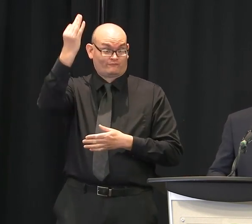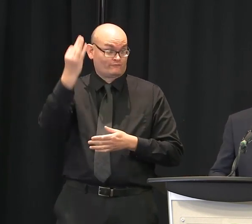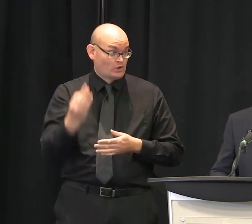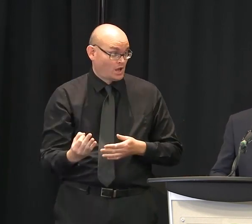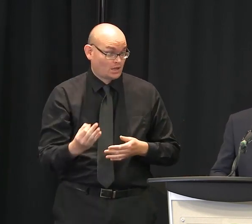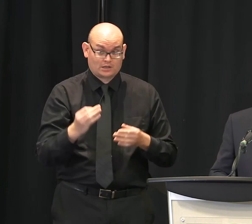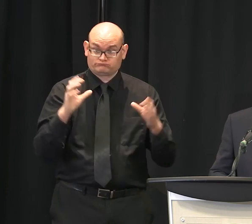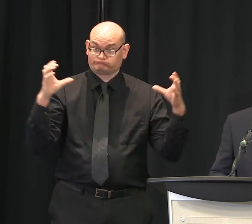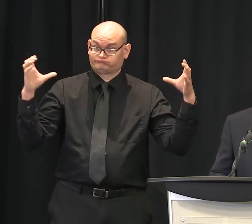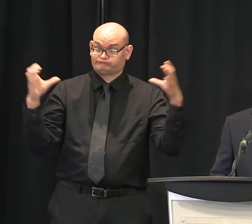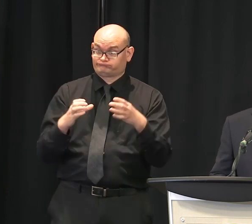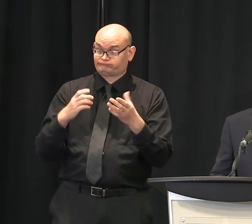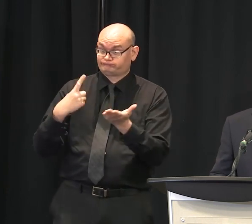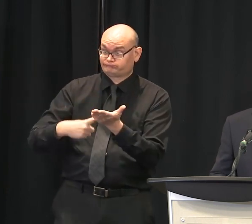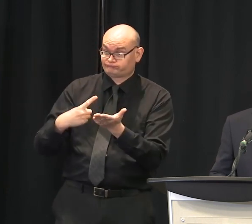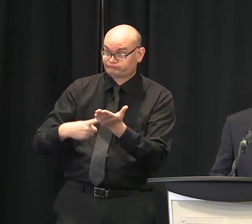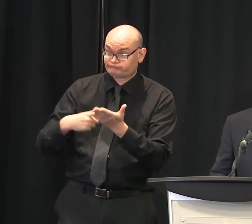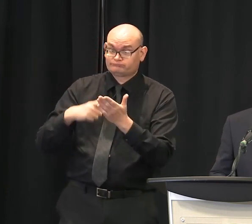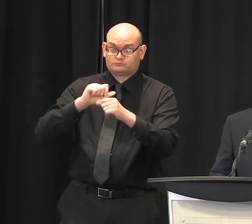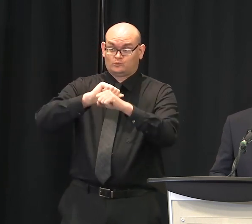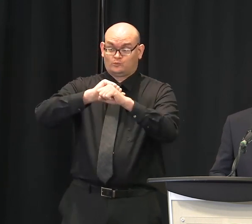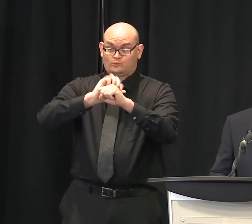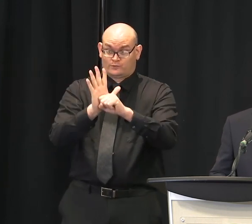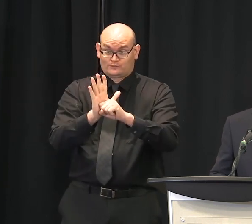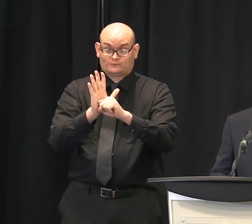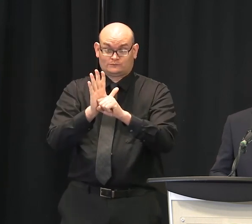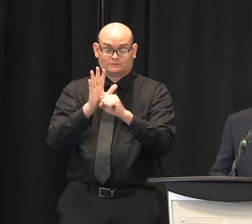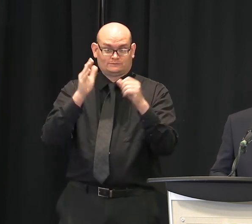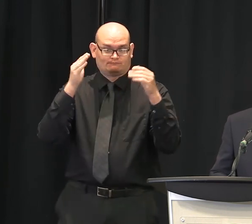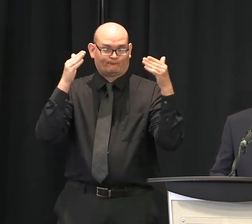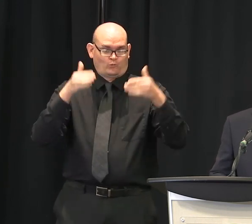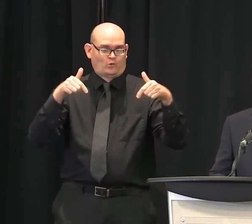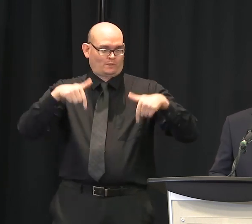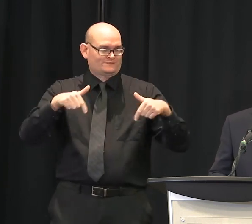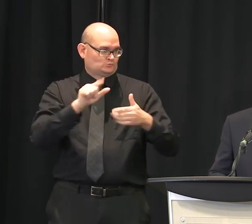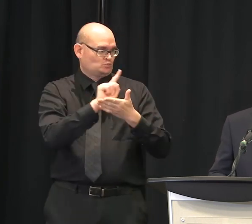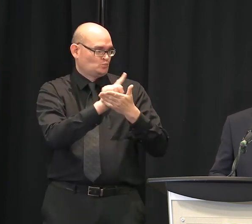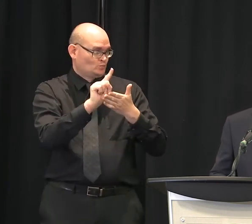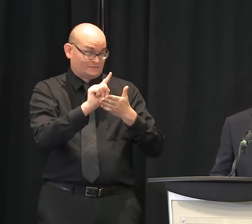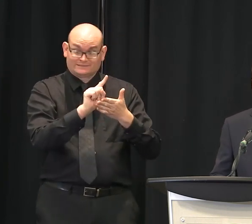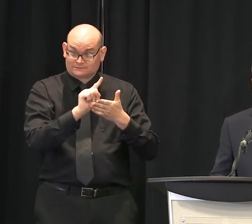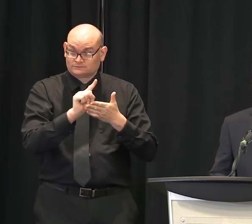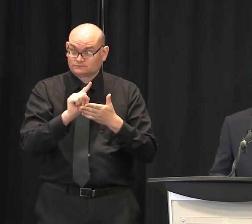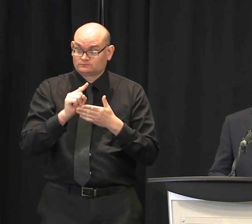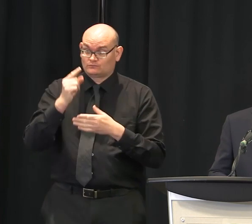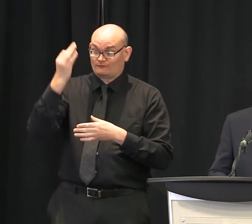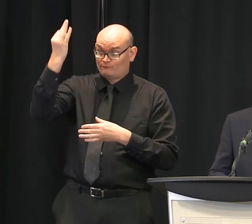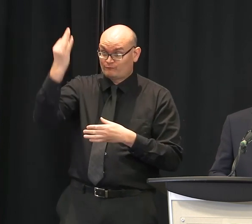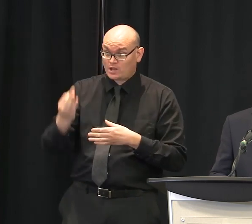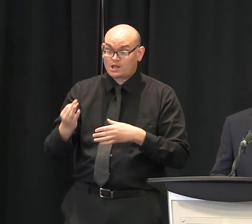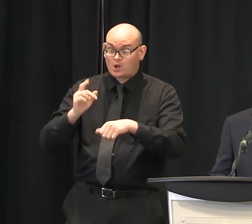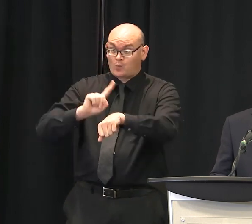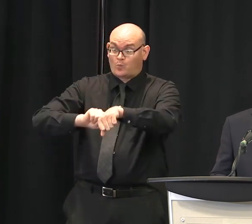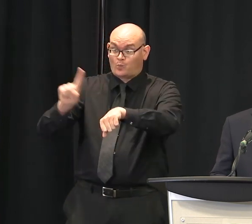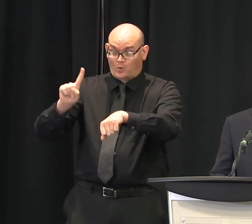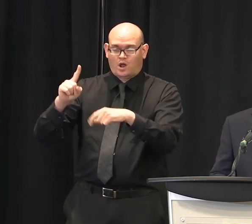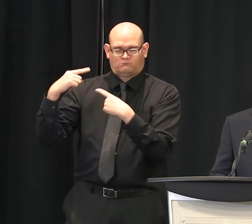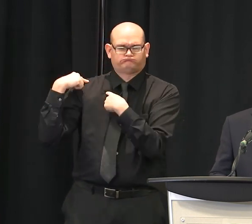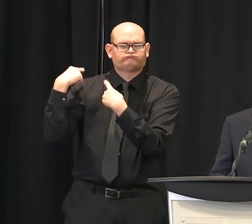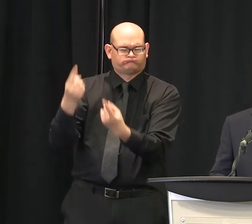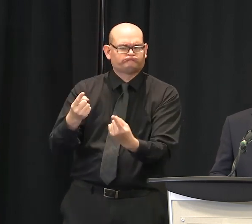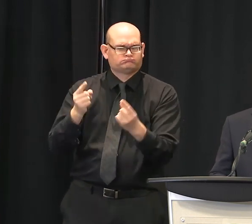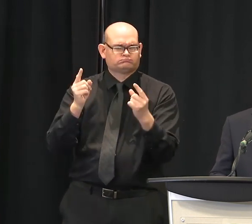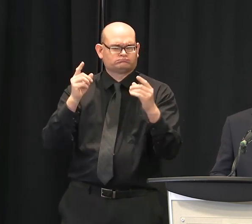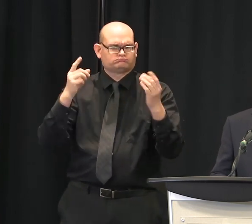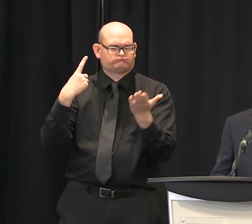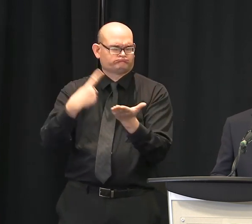Again, we've been holding these news conferences every Friday at 1 o'clock for the past several weeks, and it's our opportunity to have our